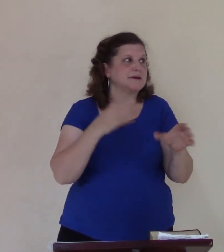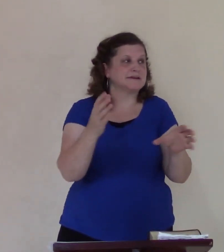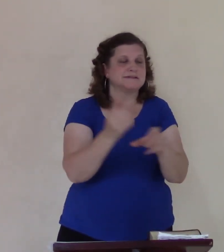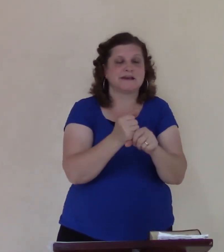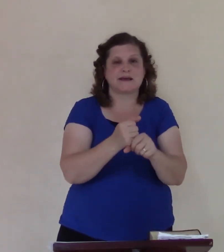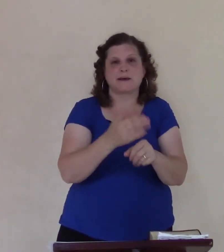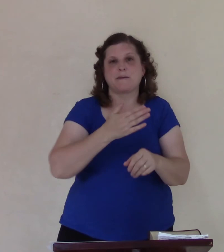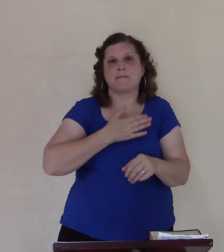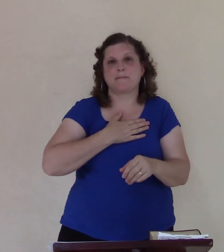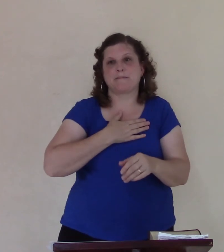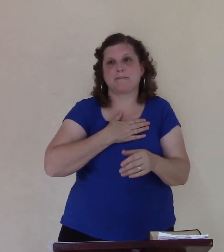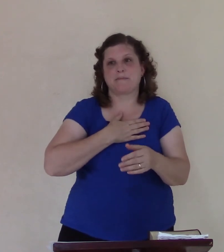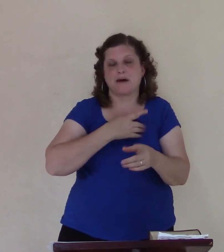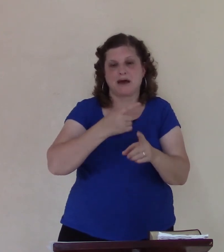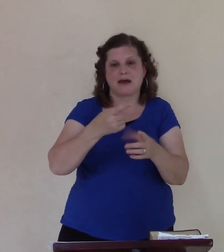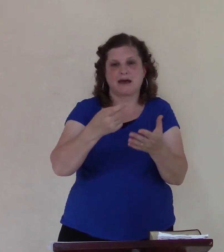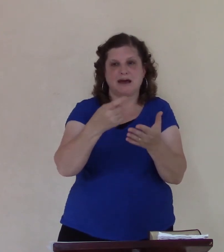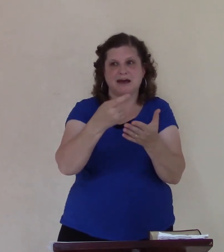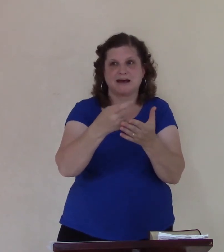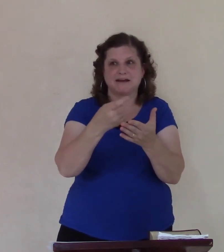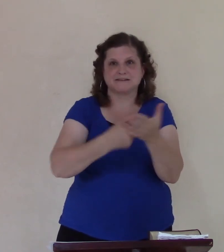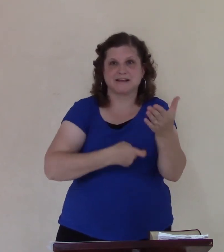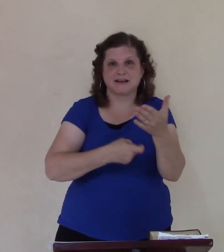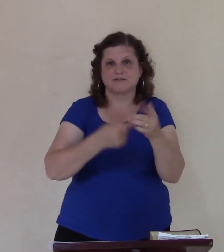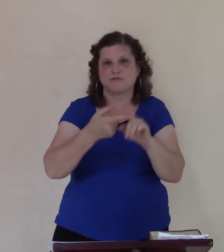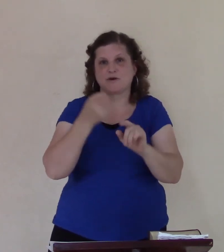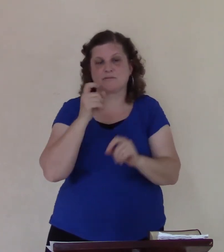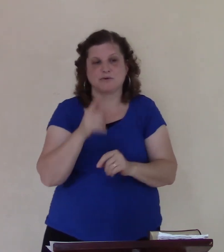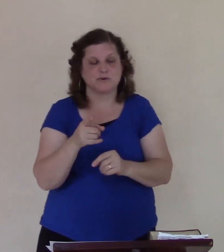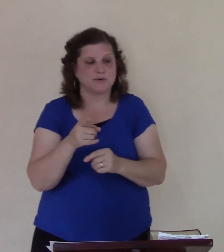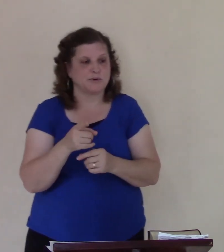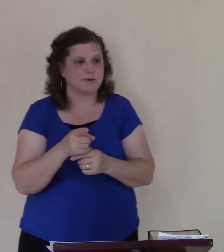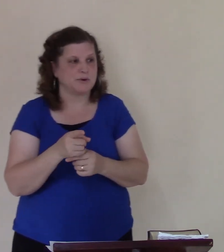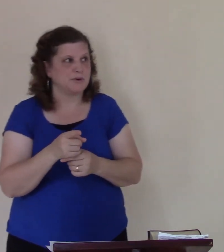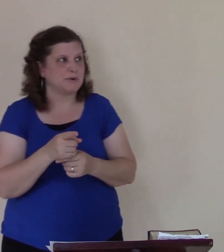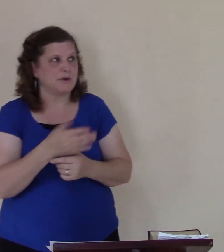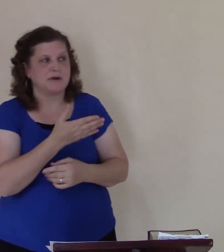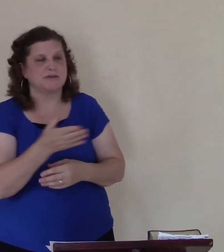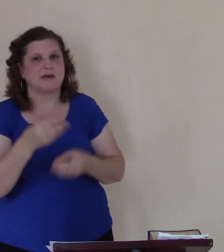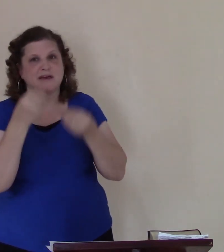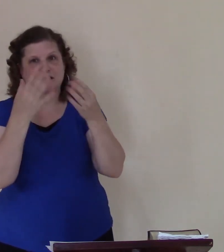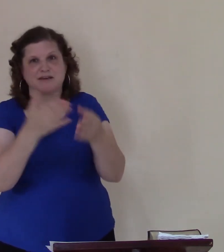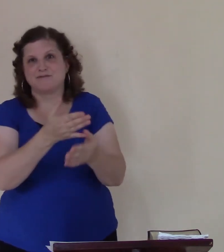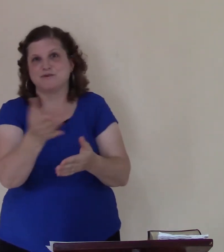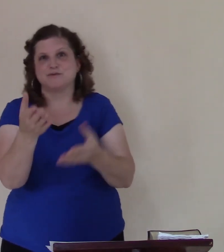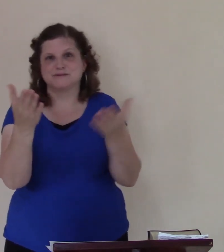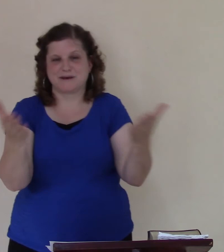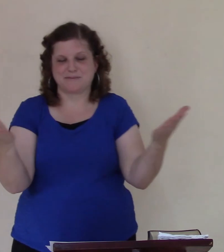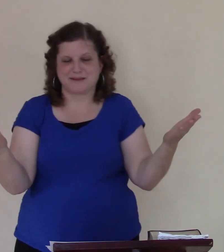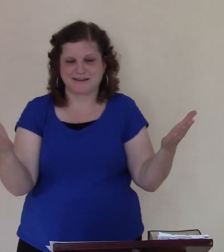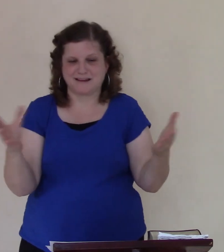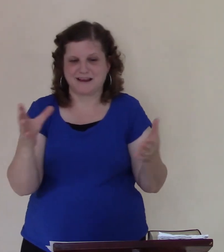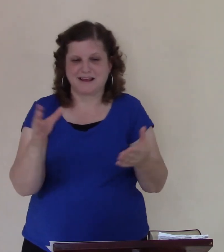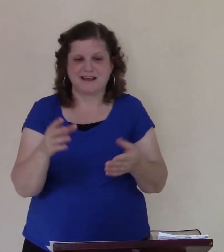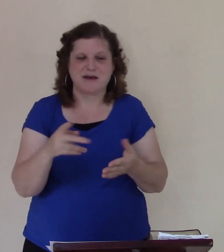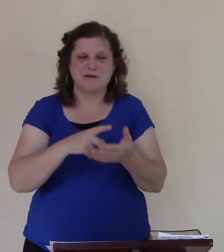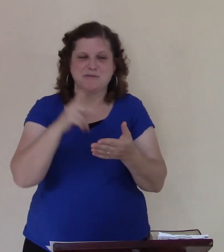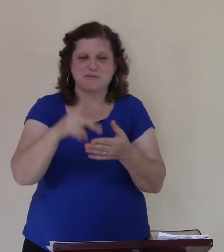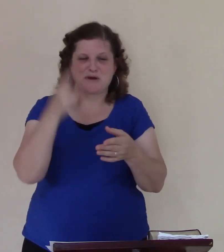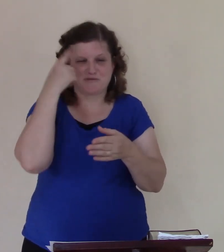you and oh let me give you something back they're getting back to what they took from you they get taxes and they say let me help me they help you